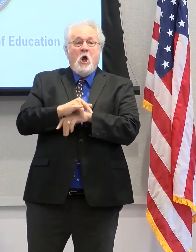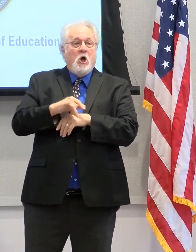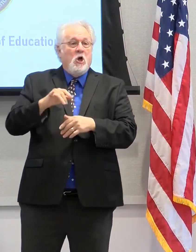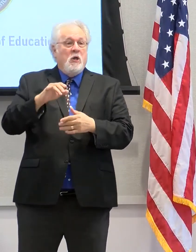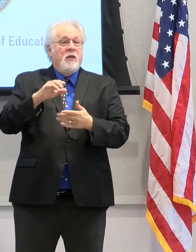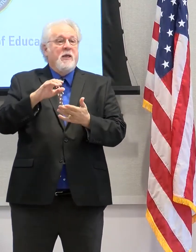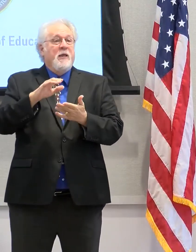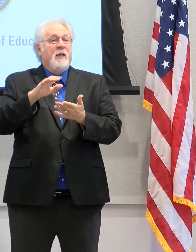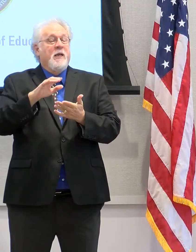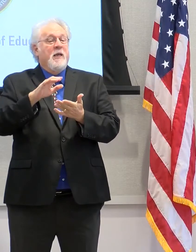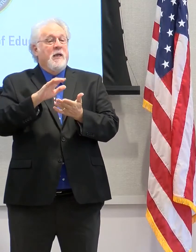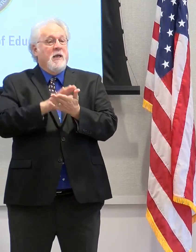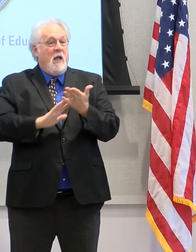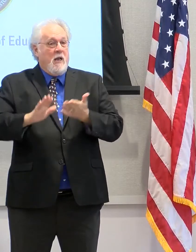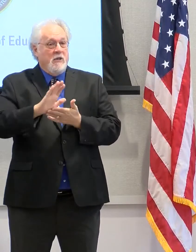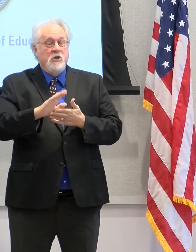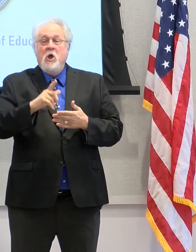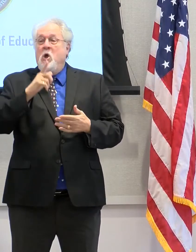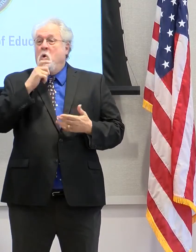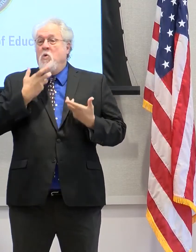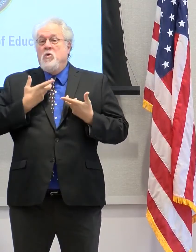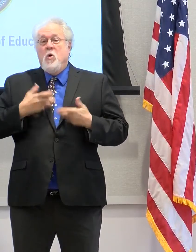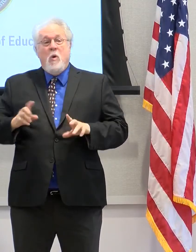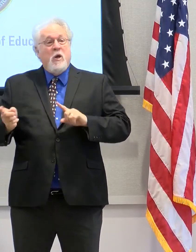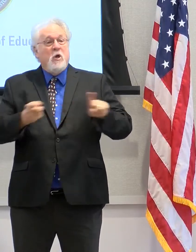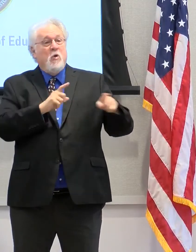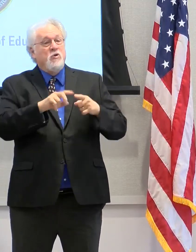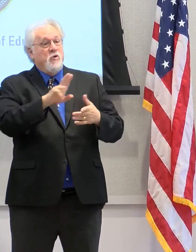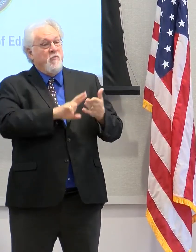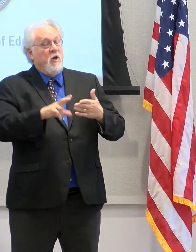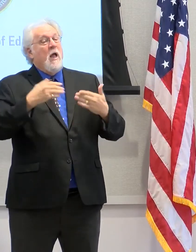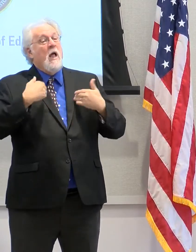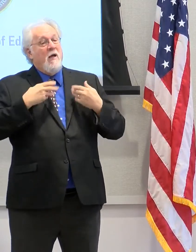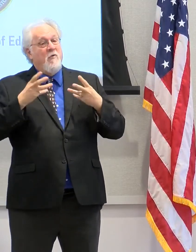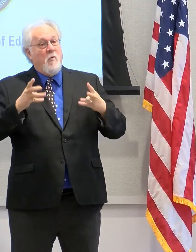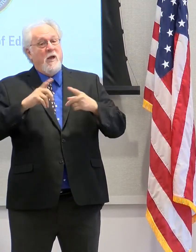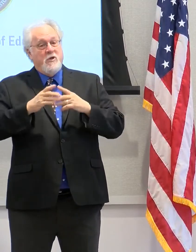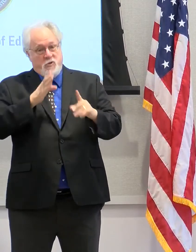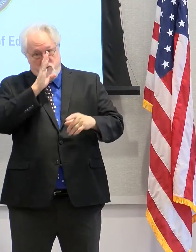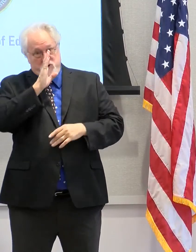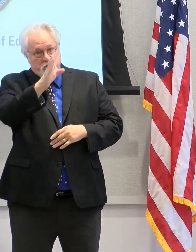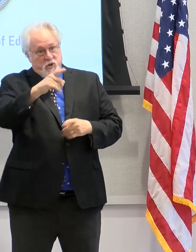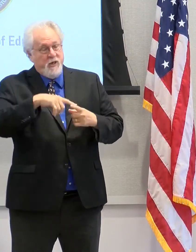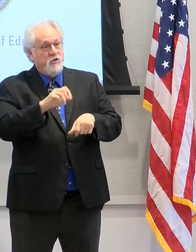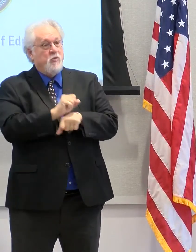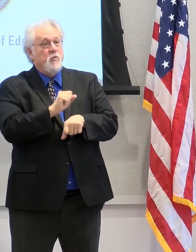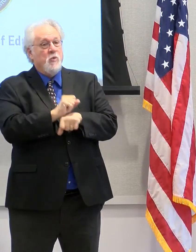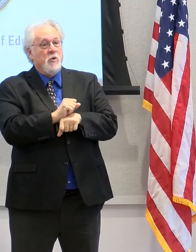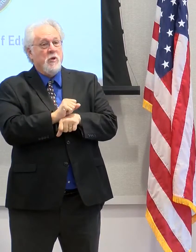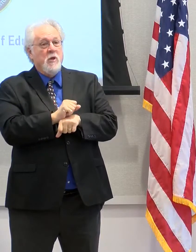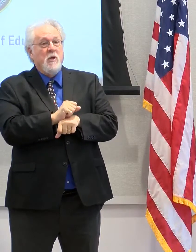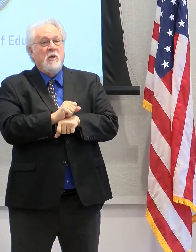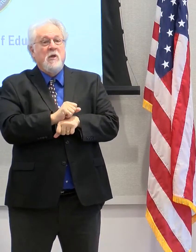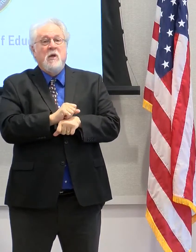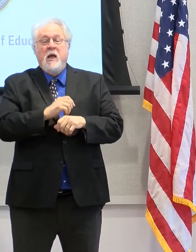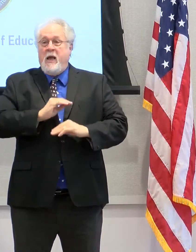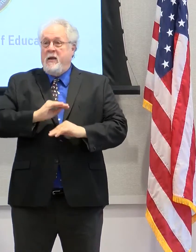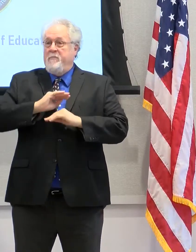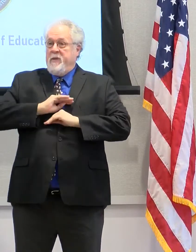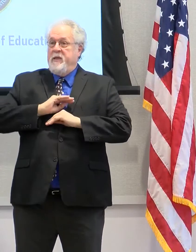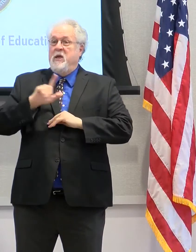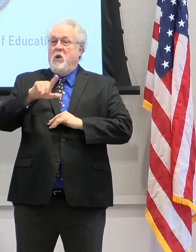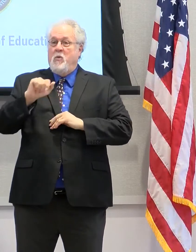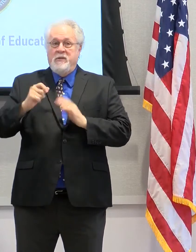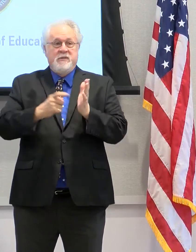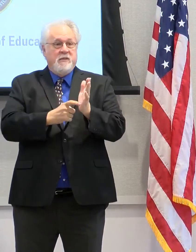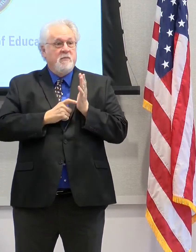Additionally, for those students who don't want to go to university, have a gateway to go directly to work and feel the workforce demand of the state of Louisiana